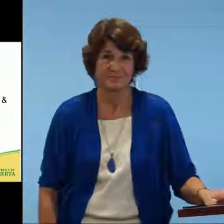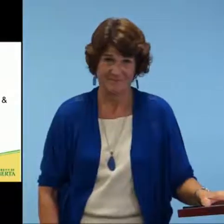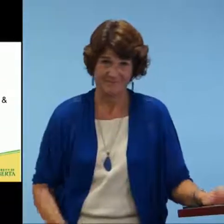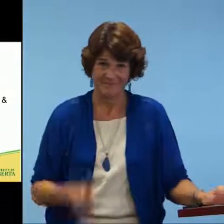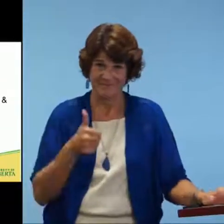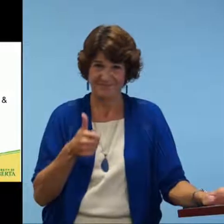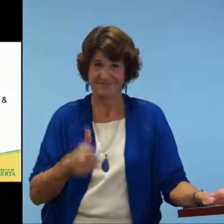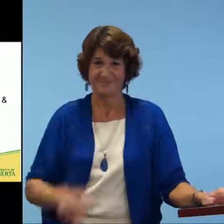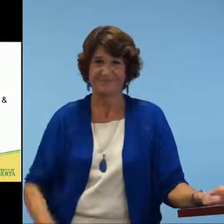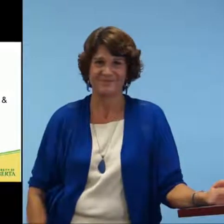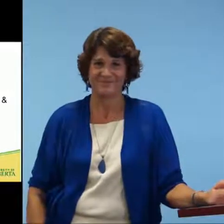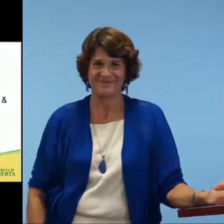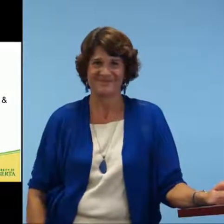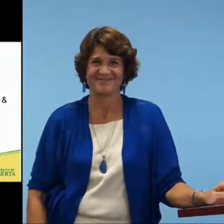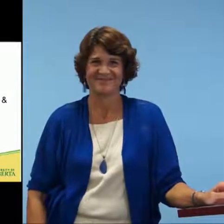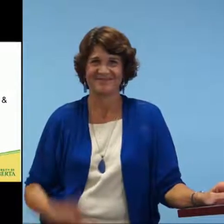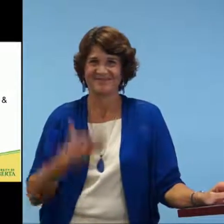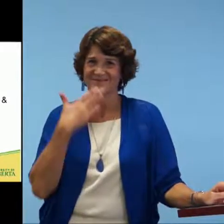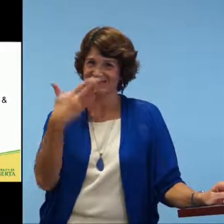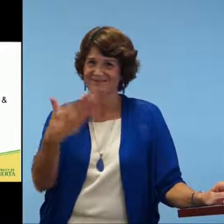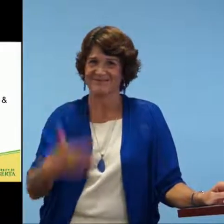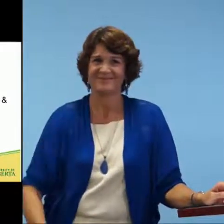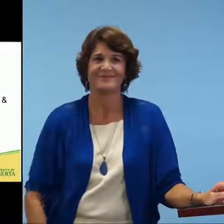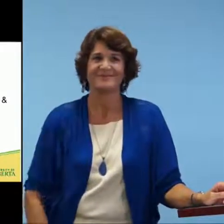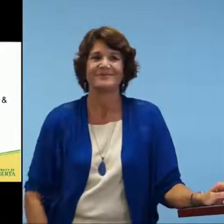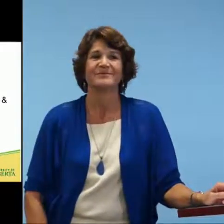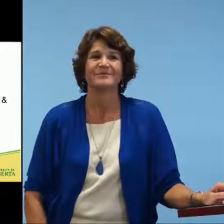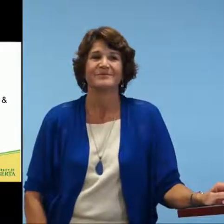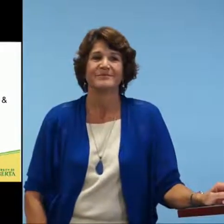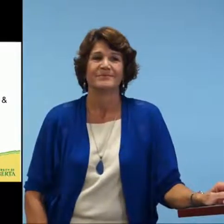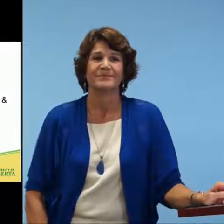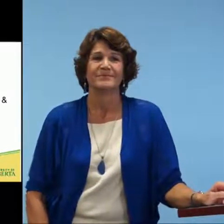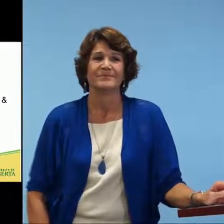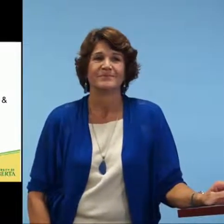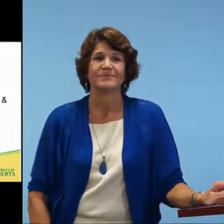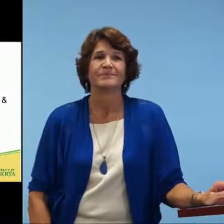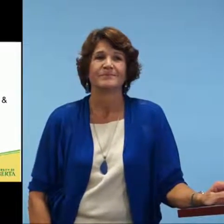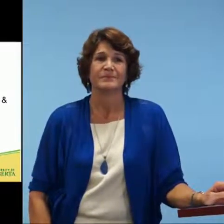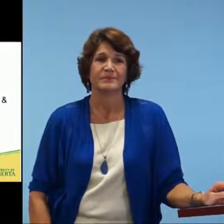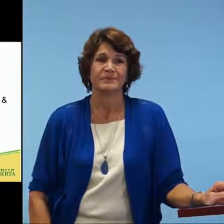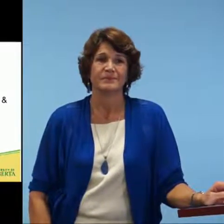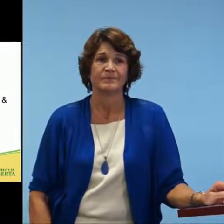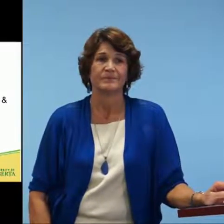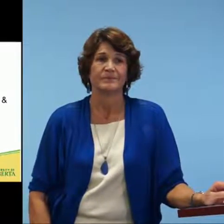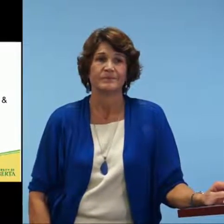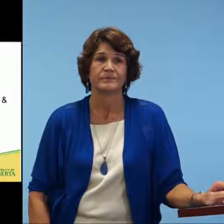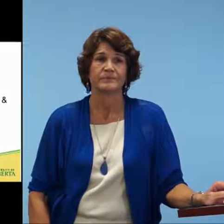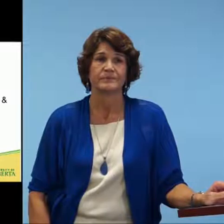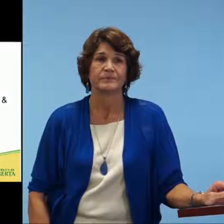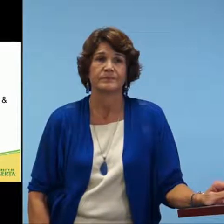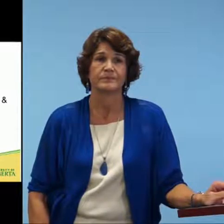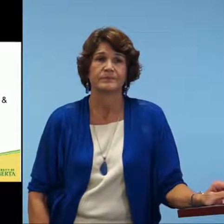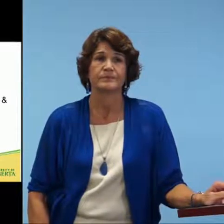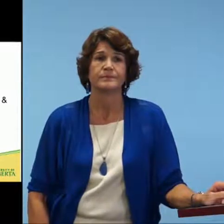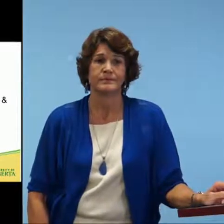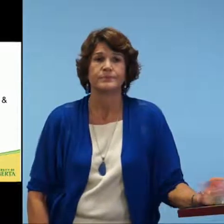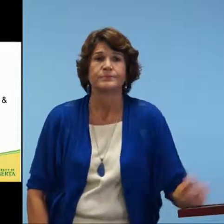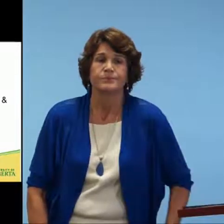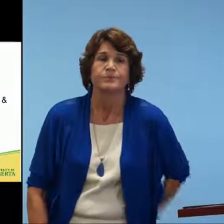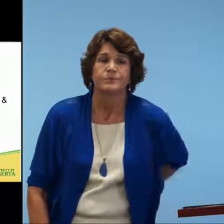Thank you, Linda, so much. This was very interesting, and I think it filled to a number of different people, and we'll have to have you